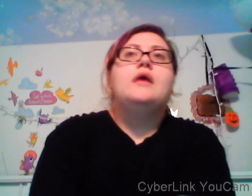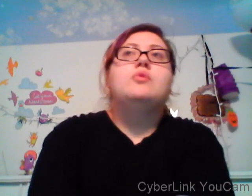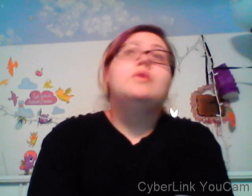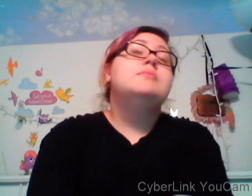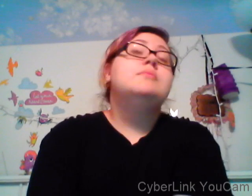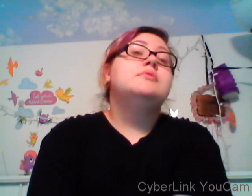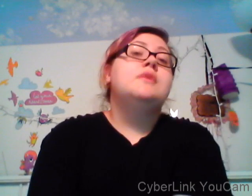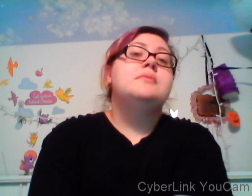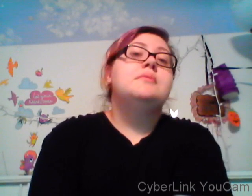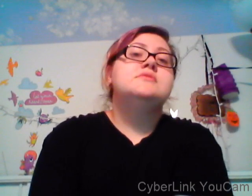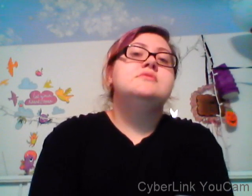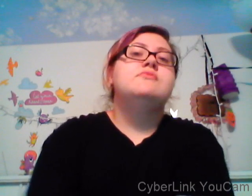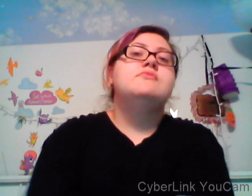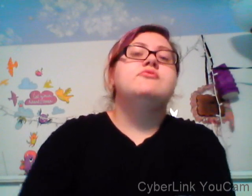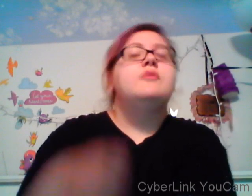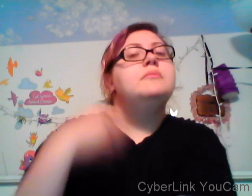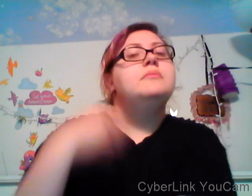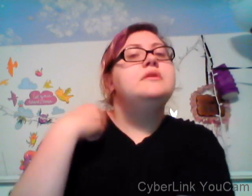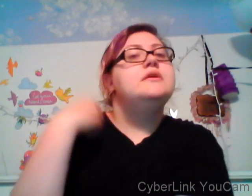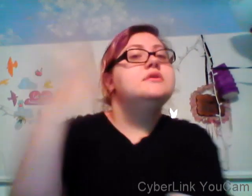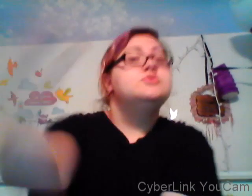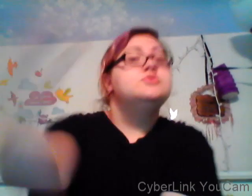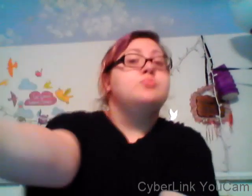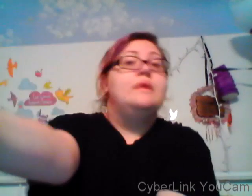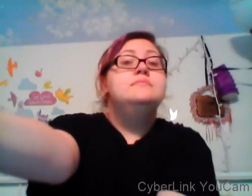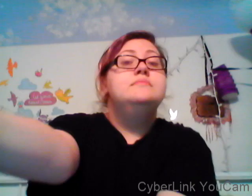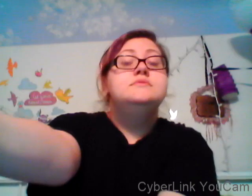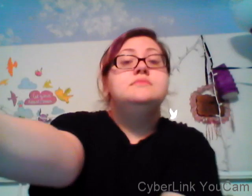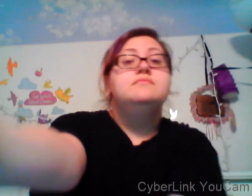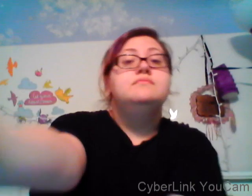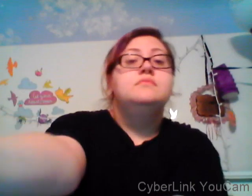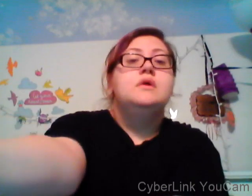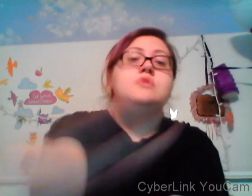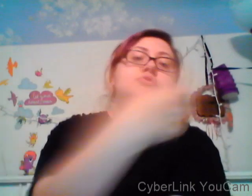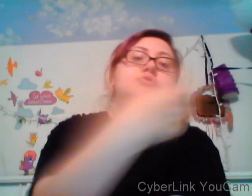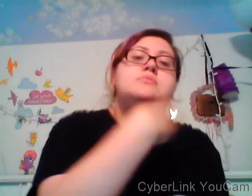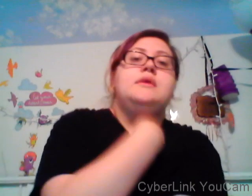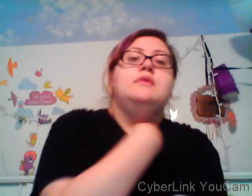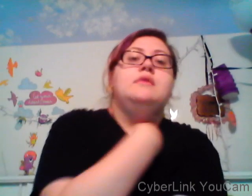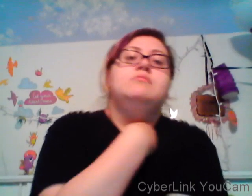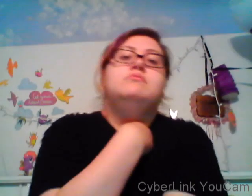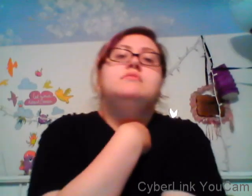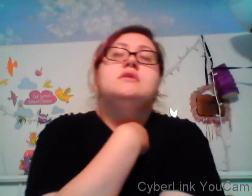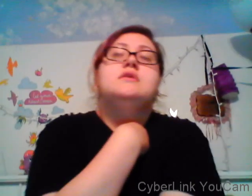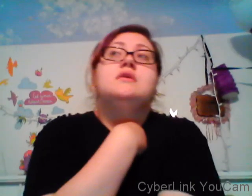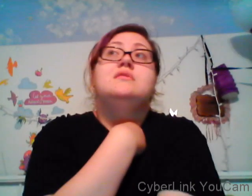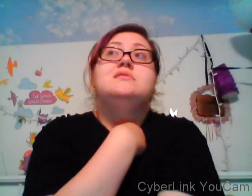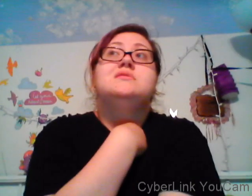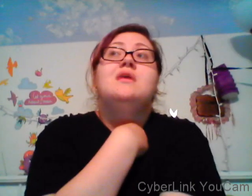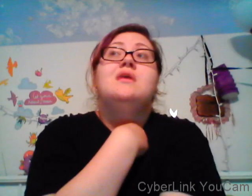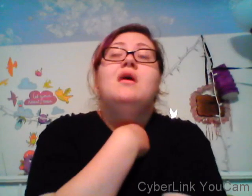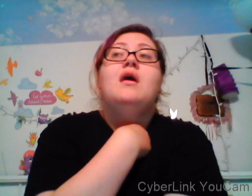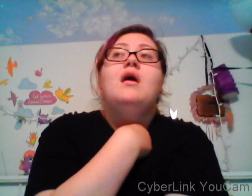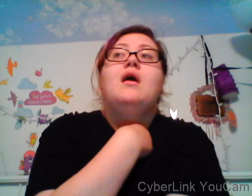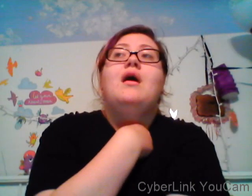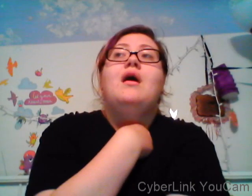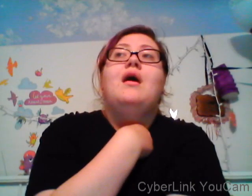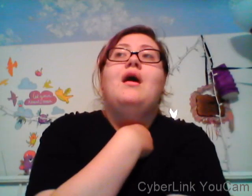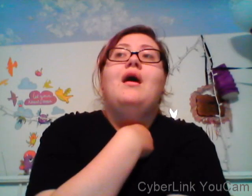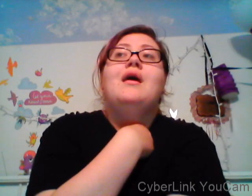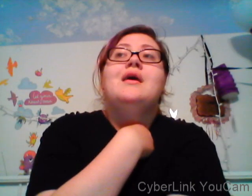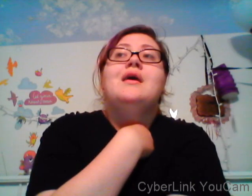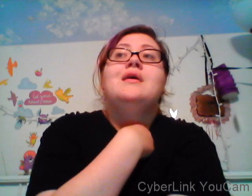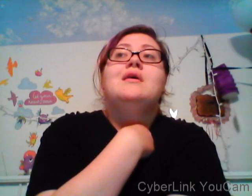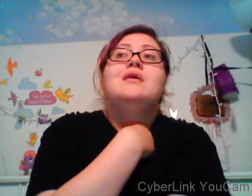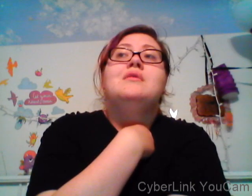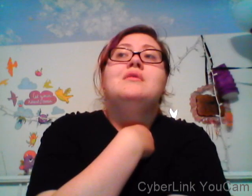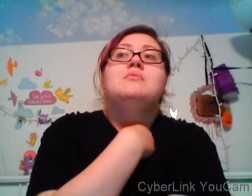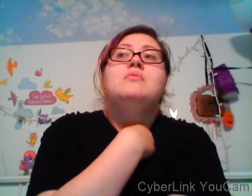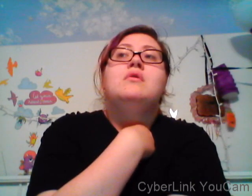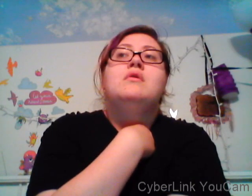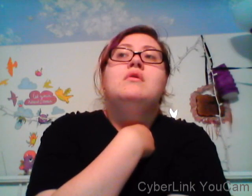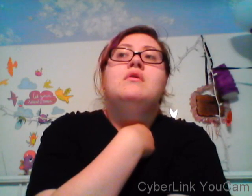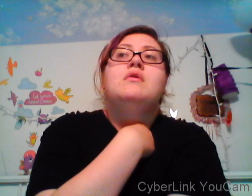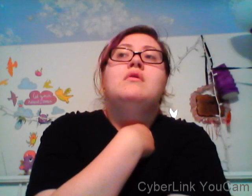reach my goal but I'm rounding up to 15 because I think that'll be just easier for everybody to remember um 15